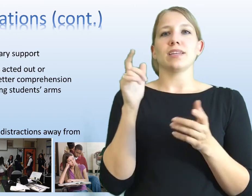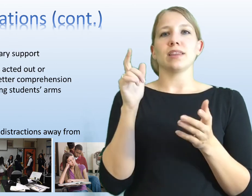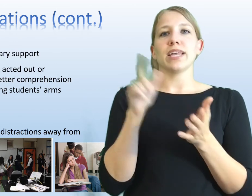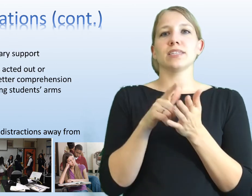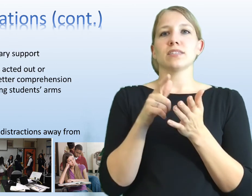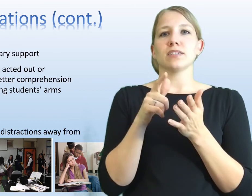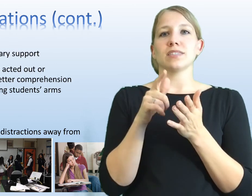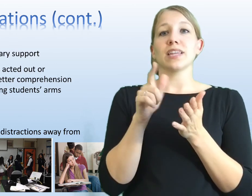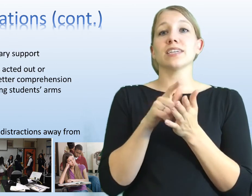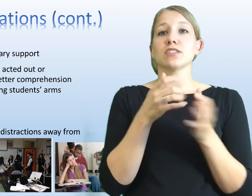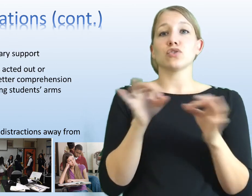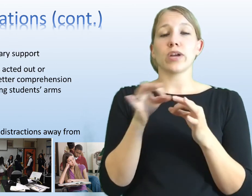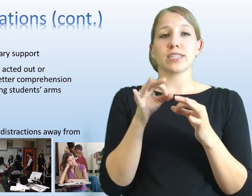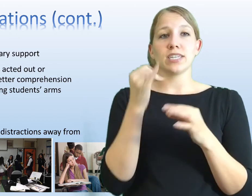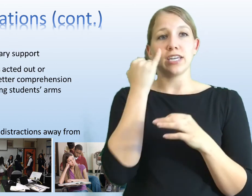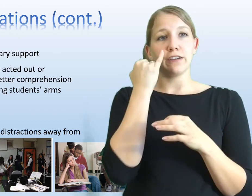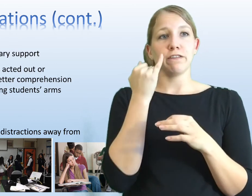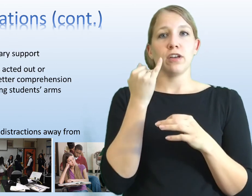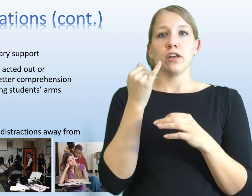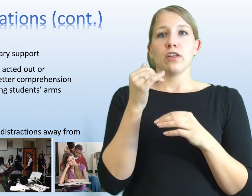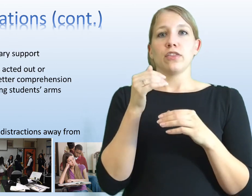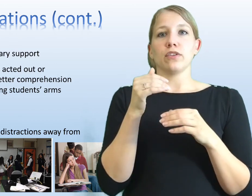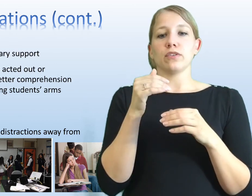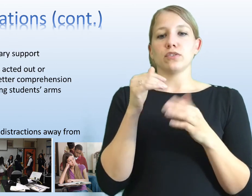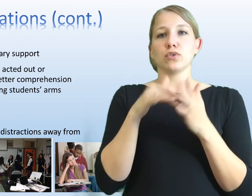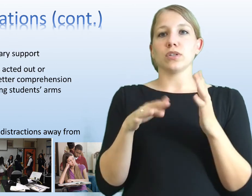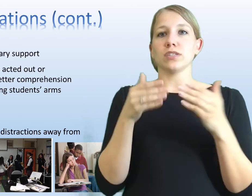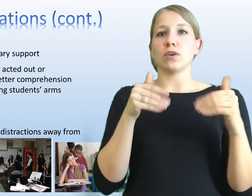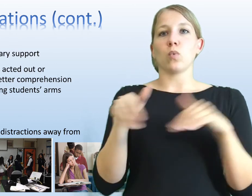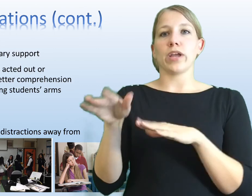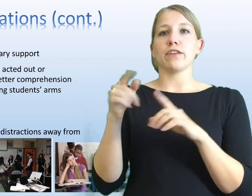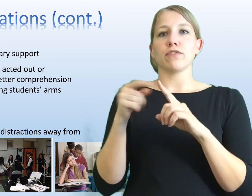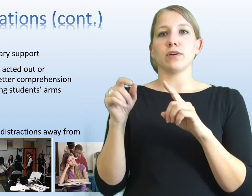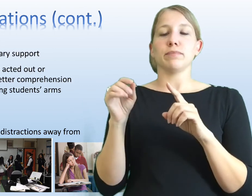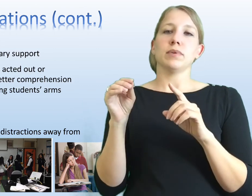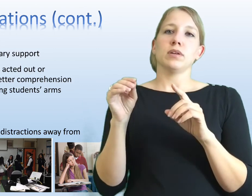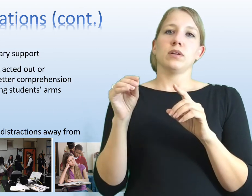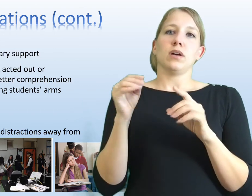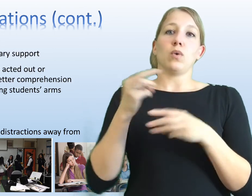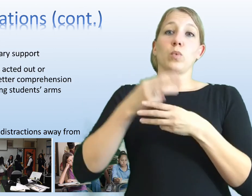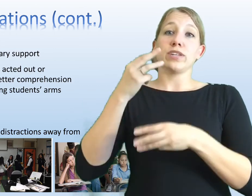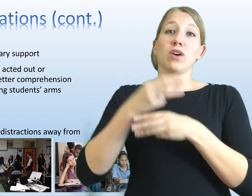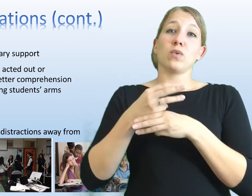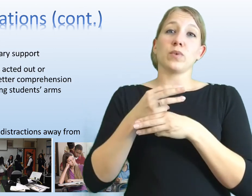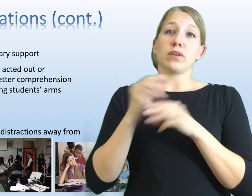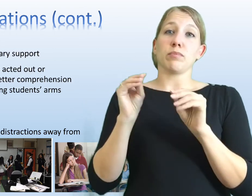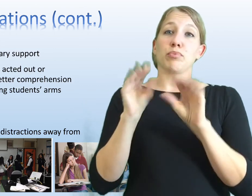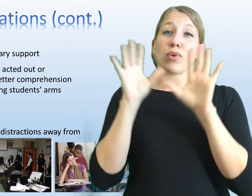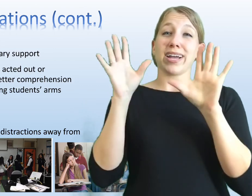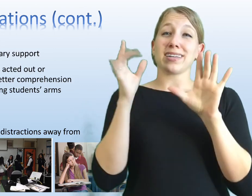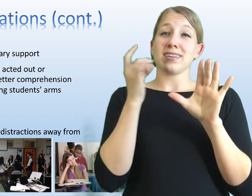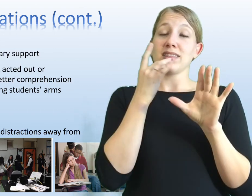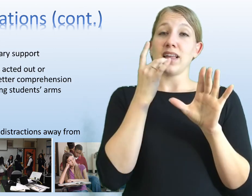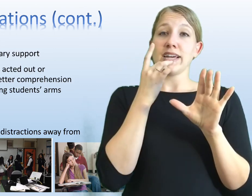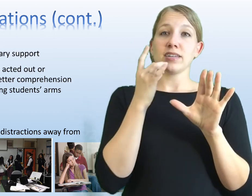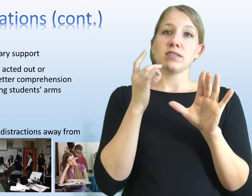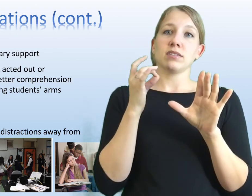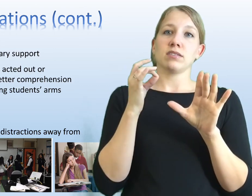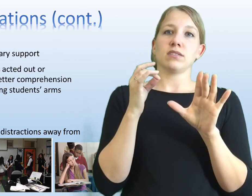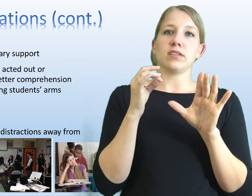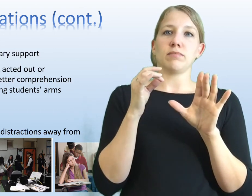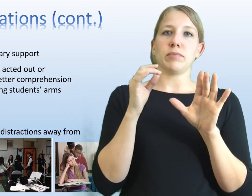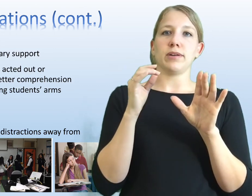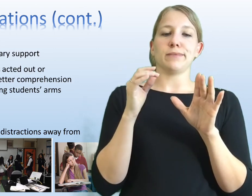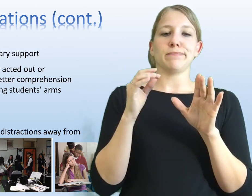less, it's less distracting if the student is away from a window with a bright light